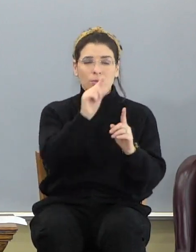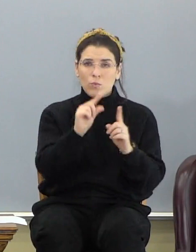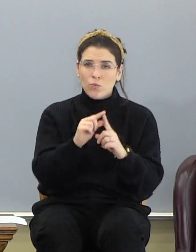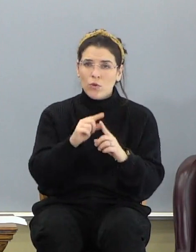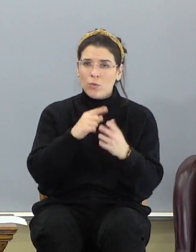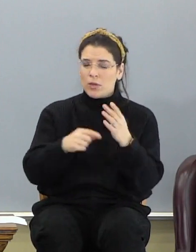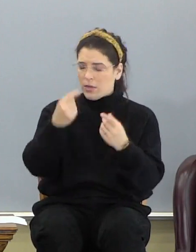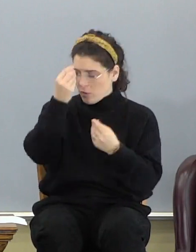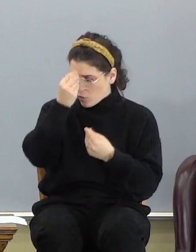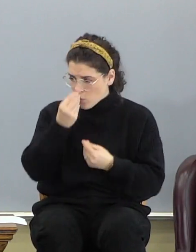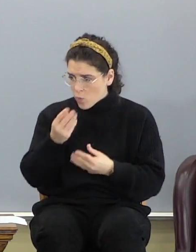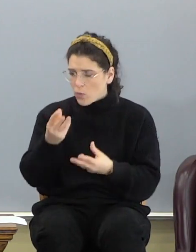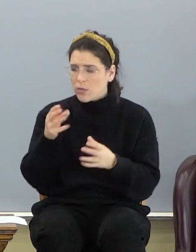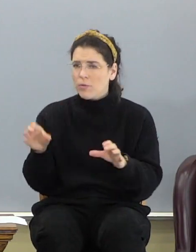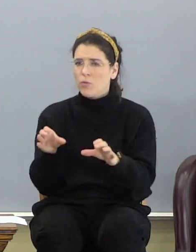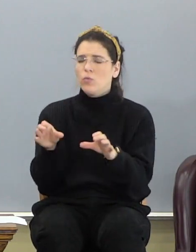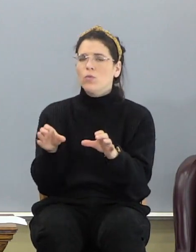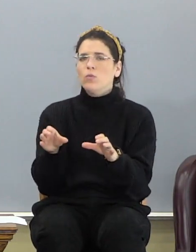do.